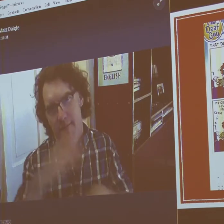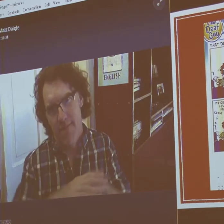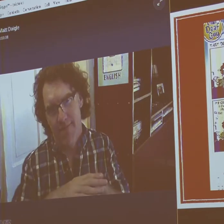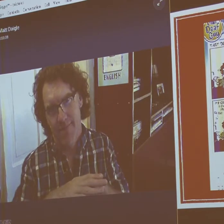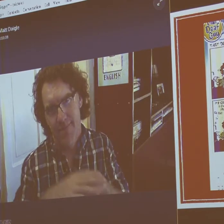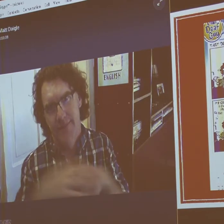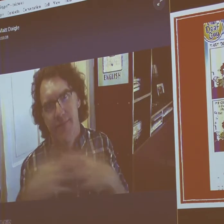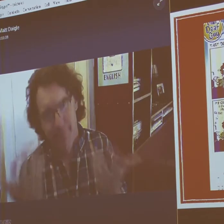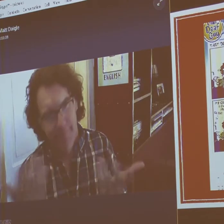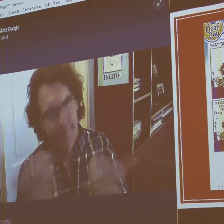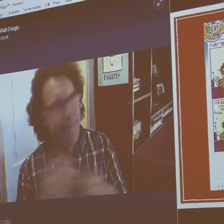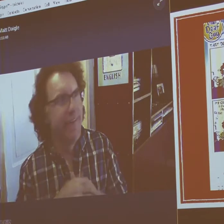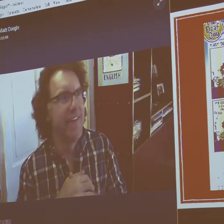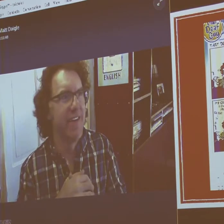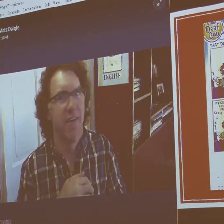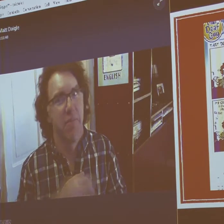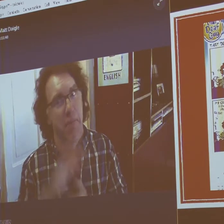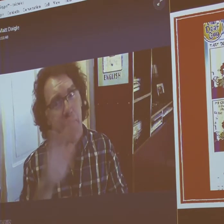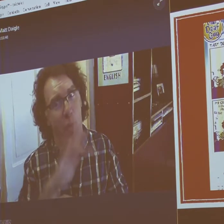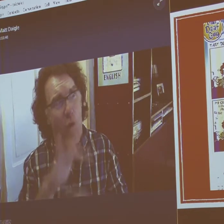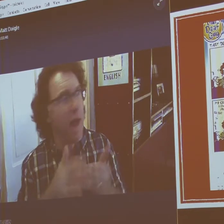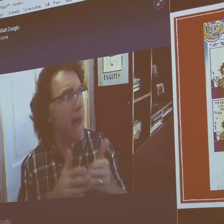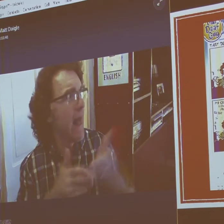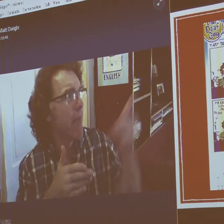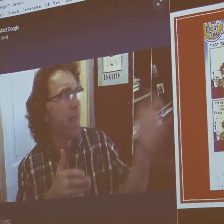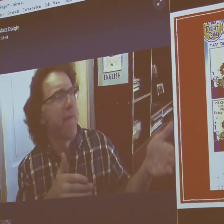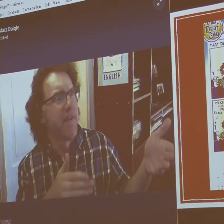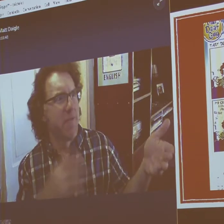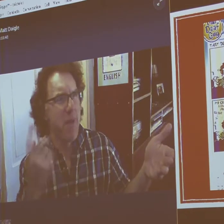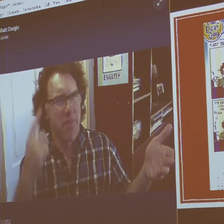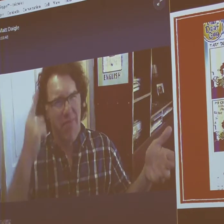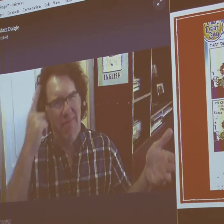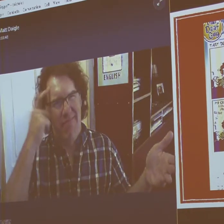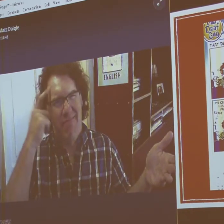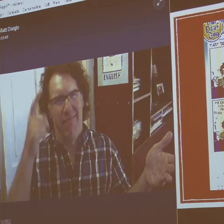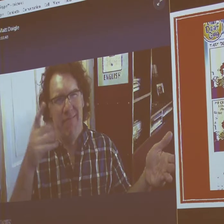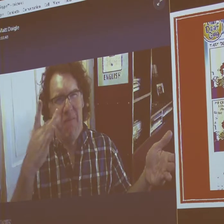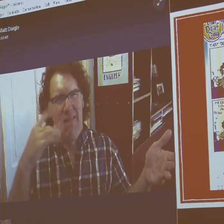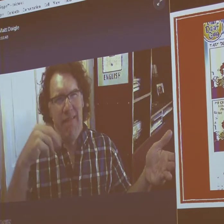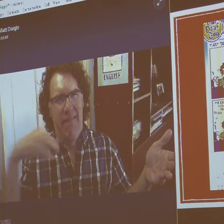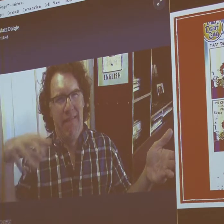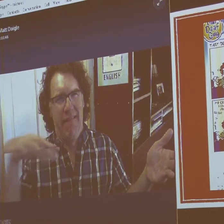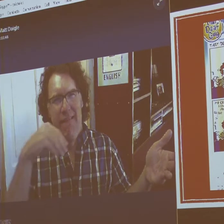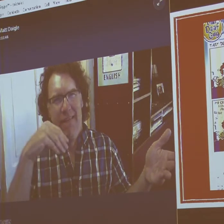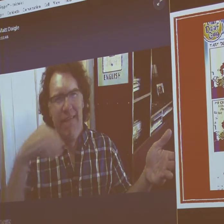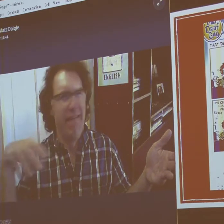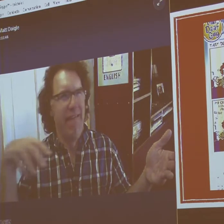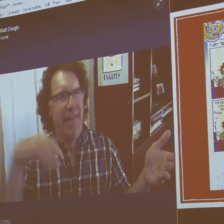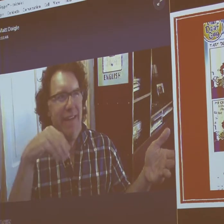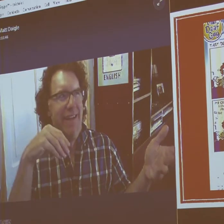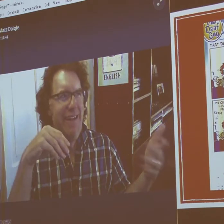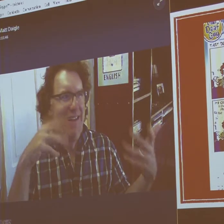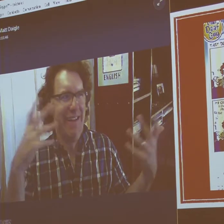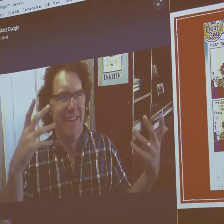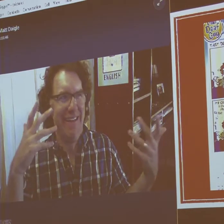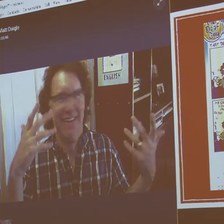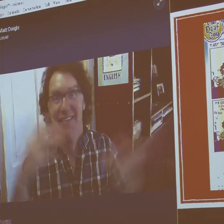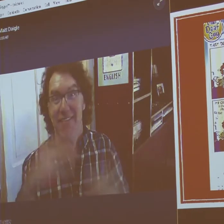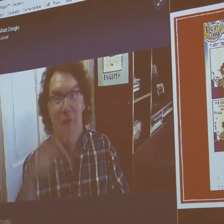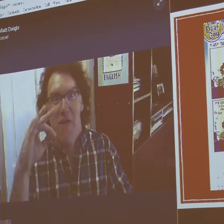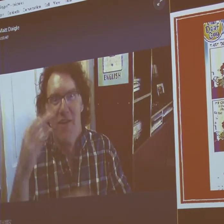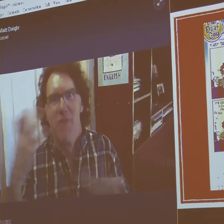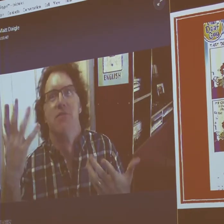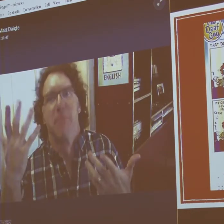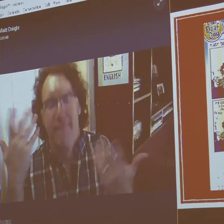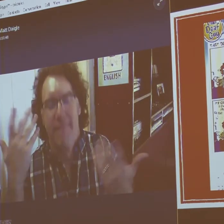important to have lights on in, you know, with a deaf person. But we always thought, our neighbors must think our house is haunted, or